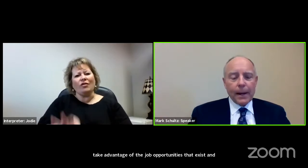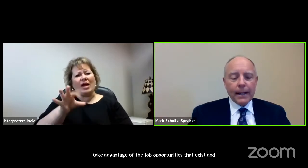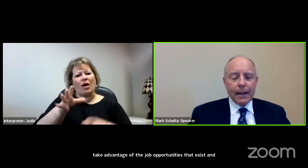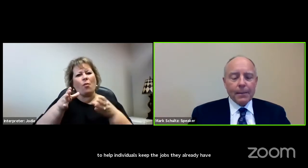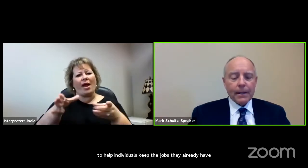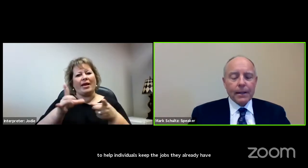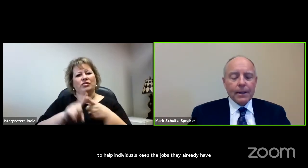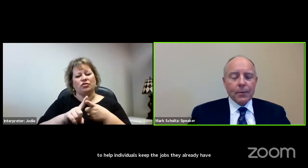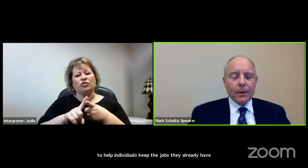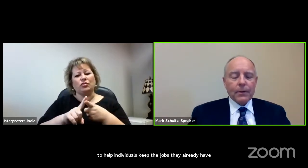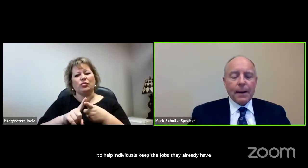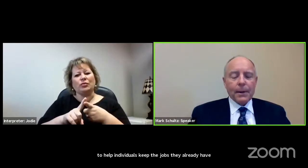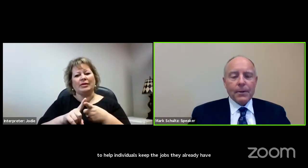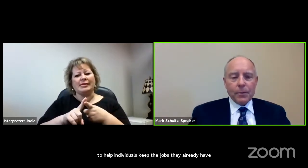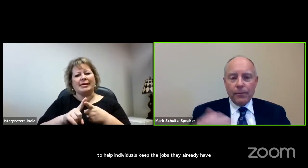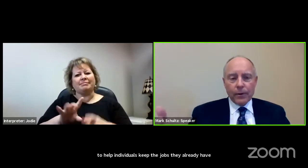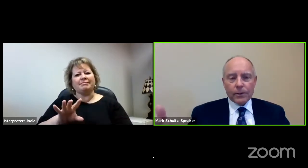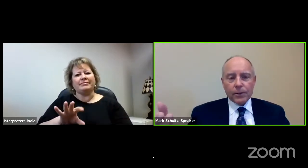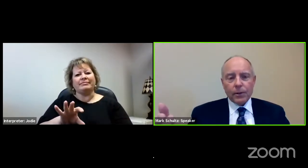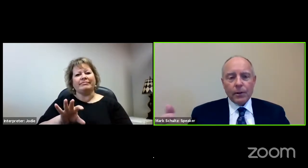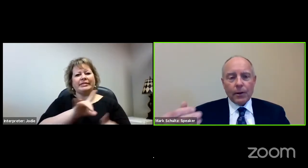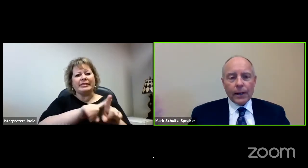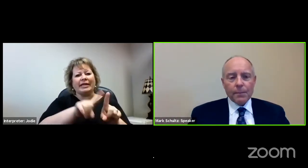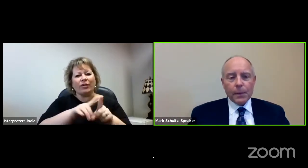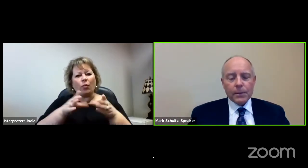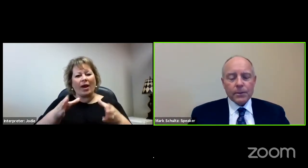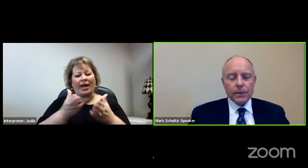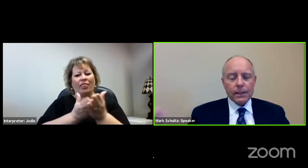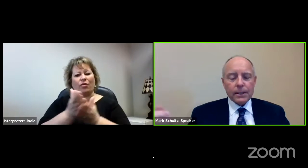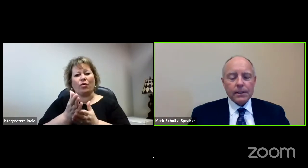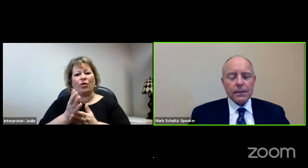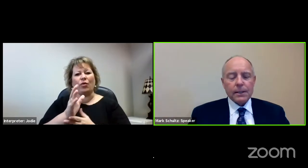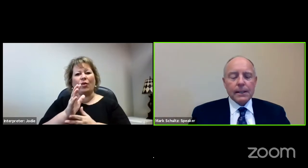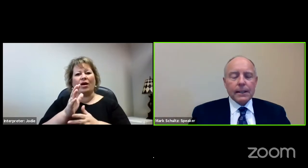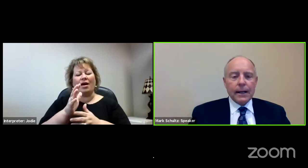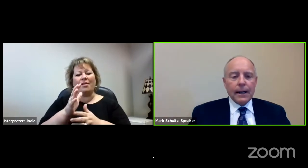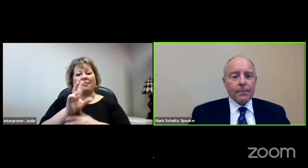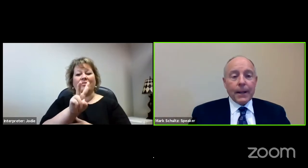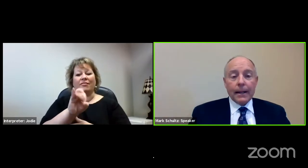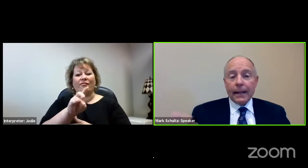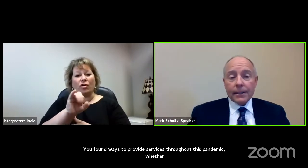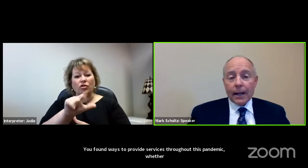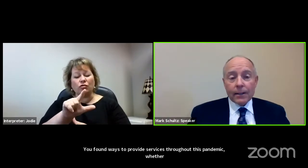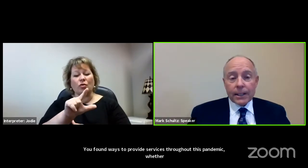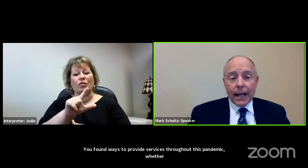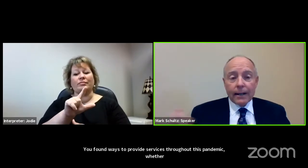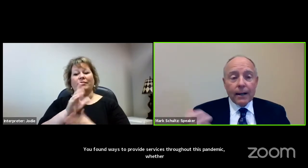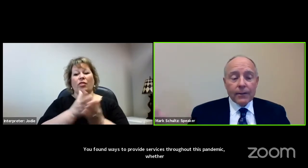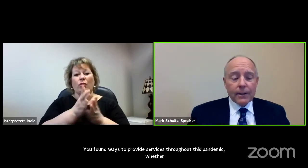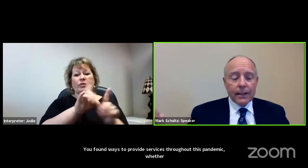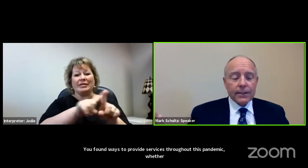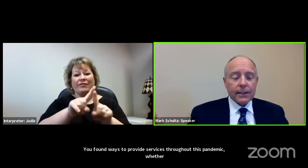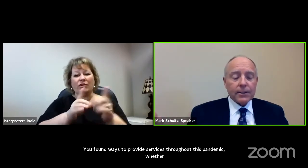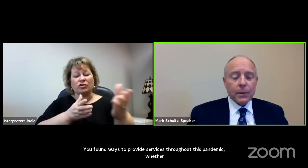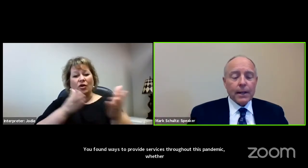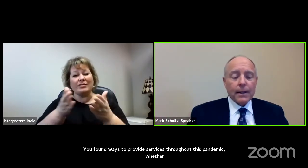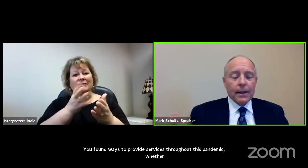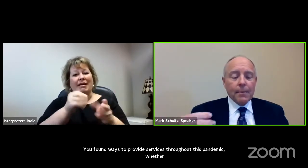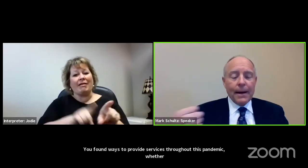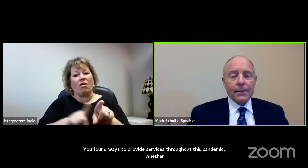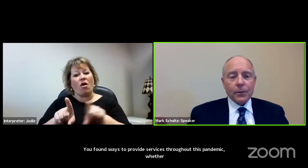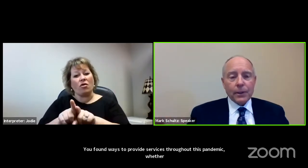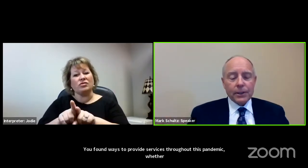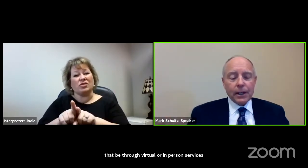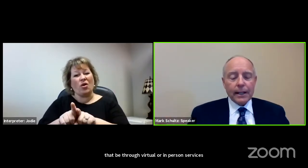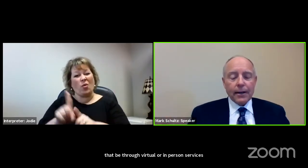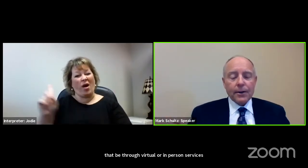throughout this pandemic, whether that be through virtual or in-person services. And as I understand it, other than a six-week